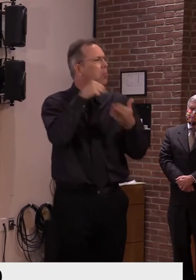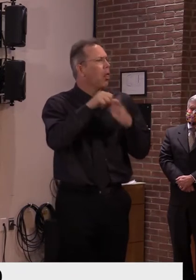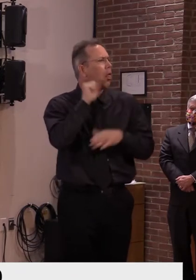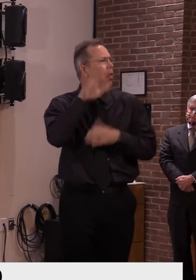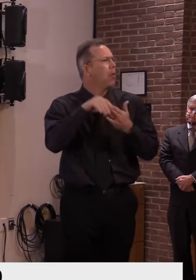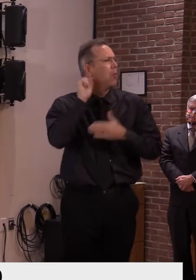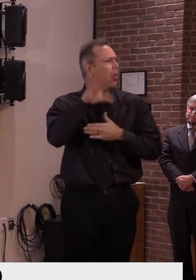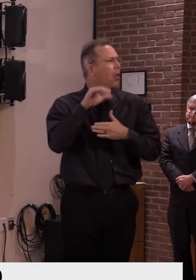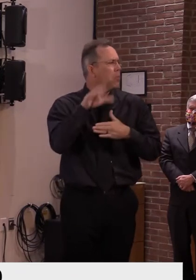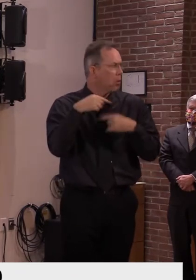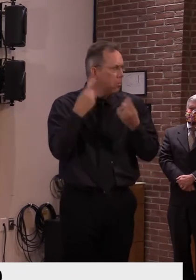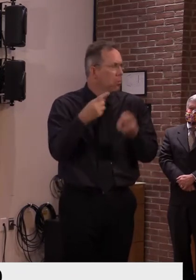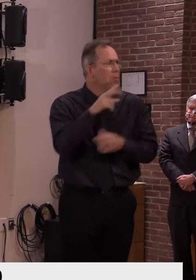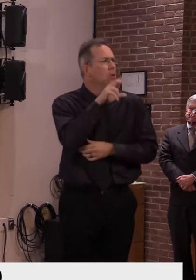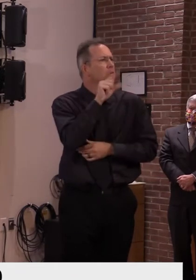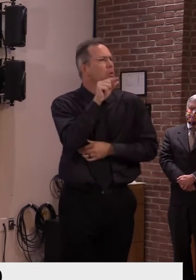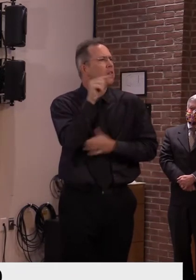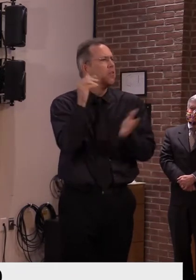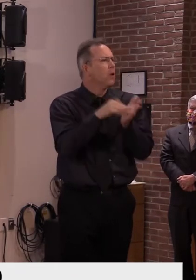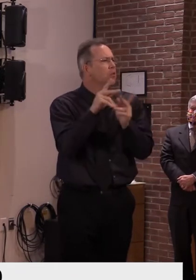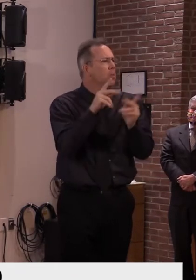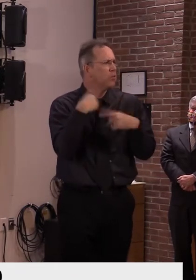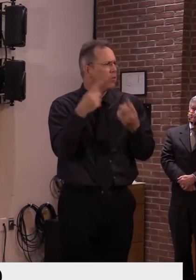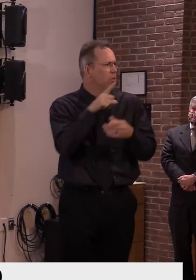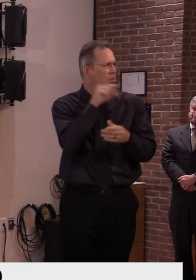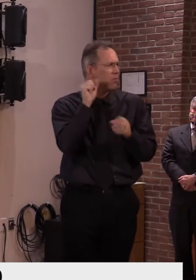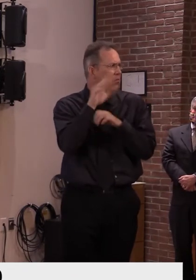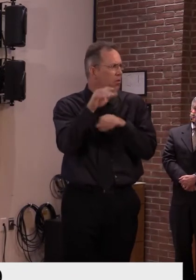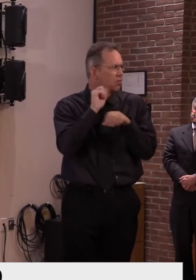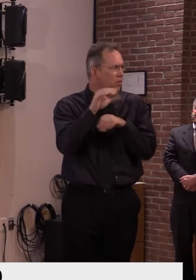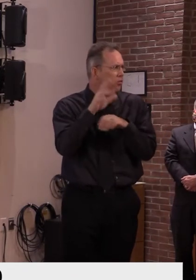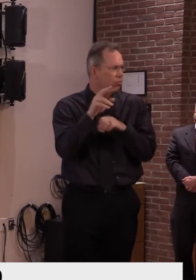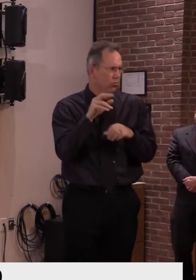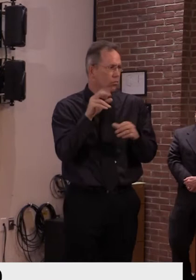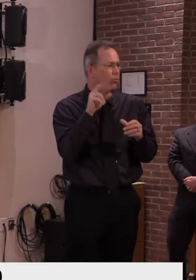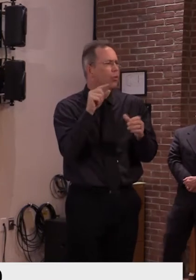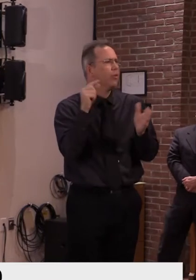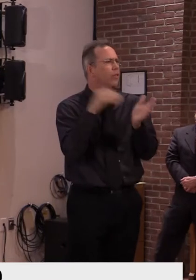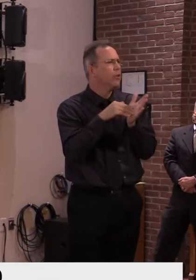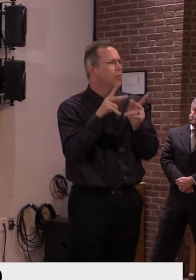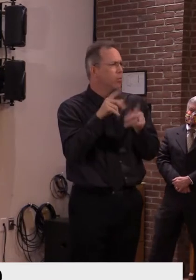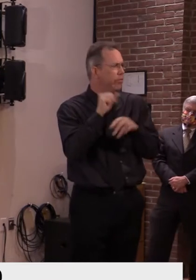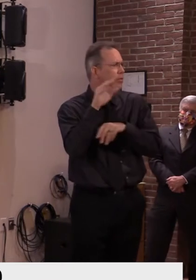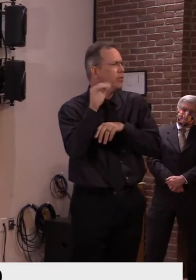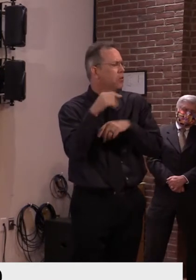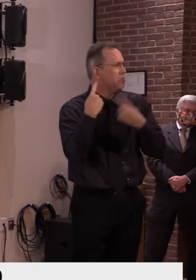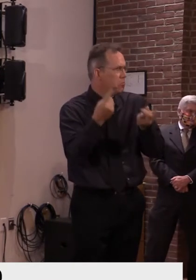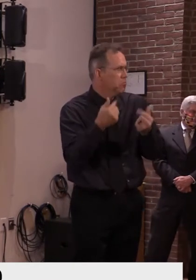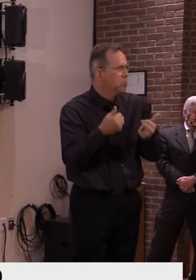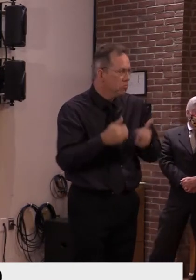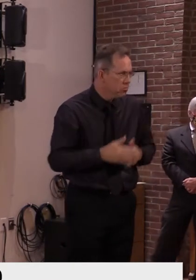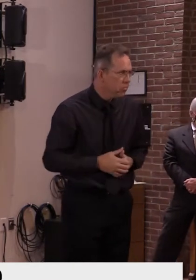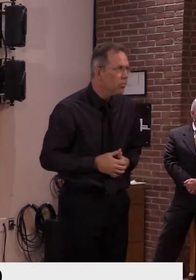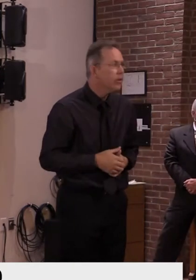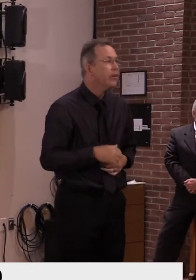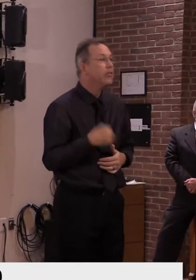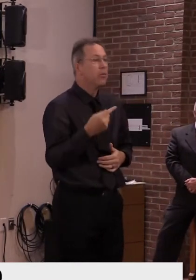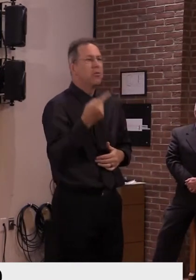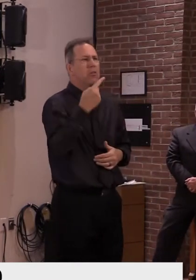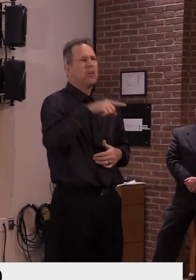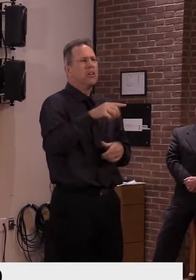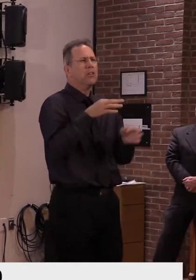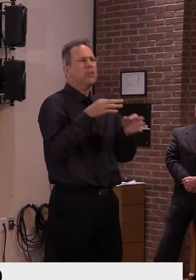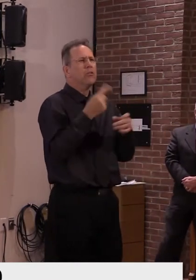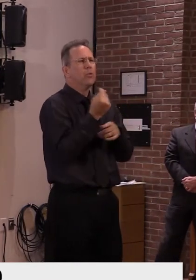But we know there are still many Vermonters who will vote in-person next Tuesday. It's important we understand how to do it safely.